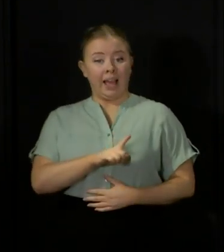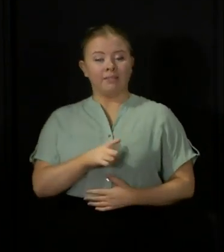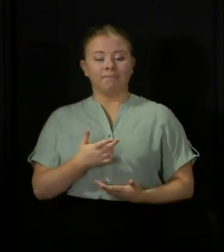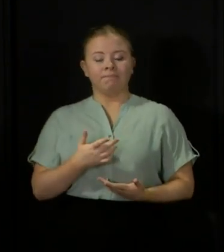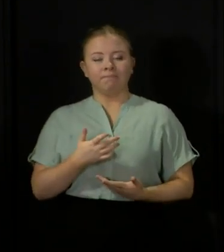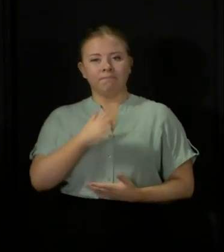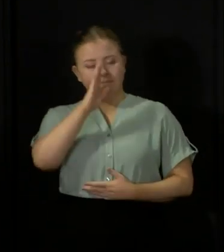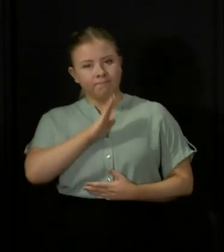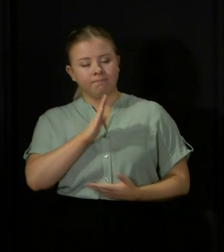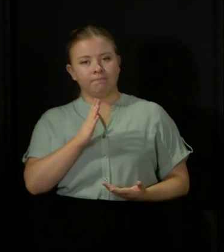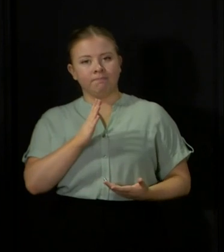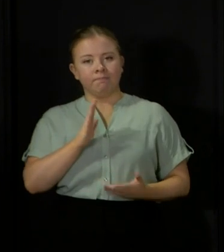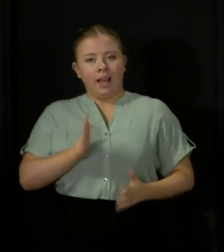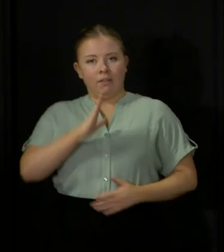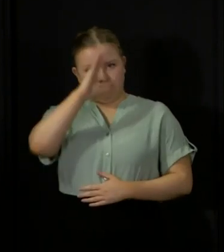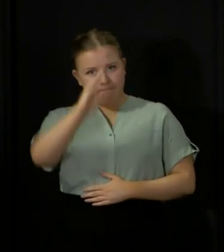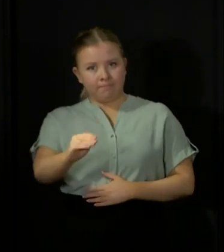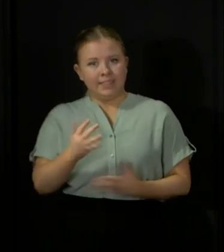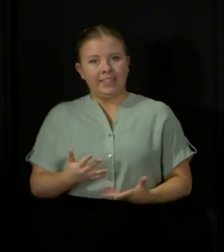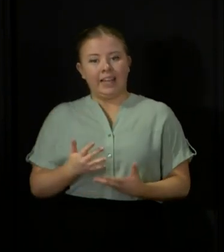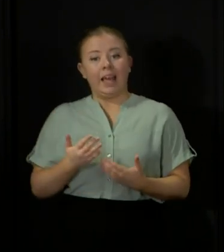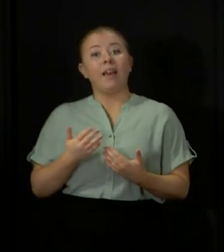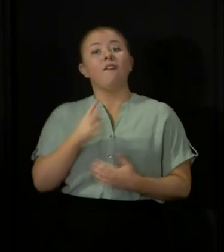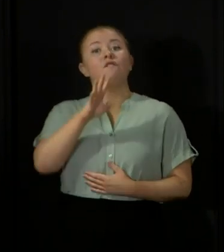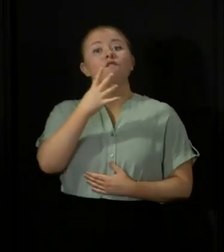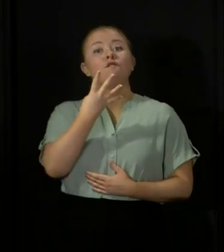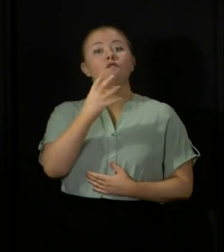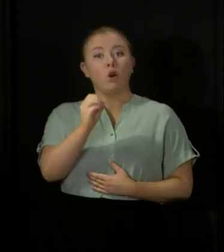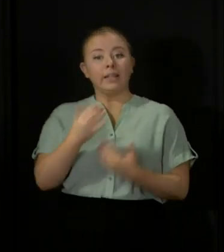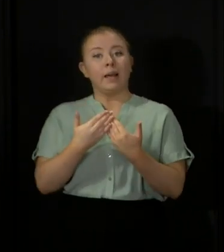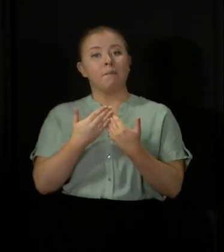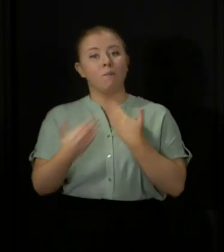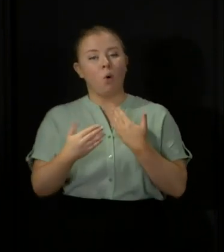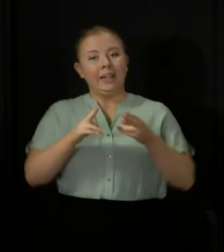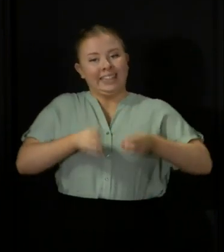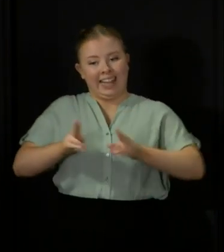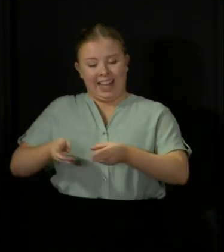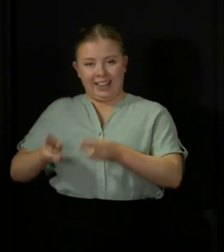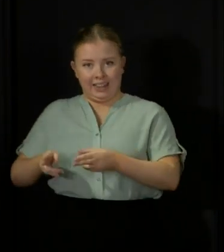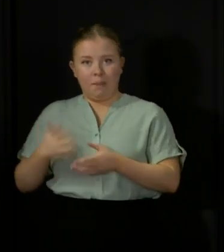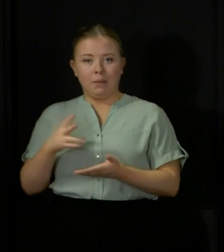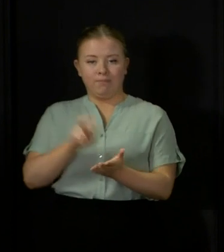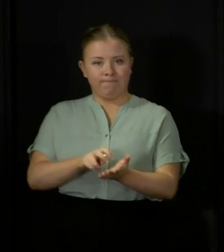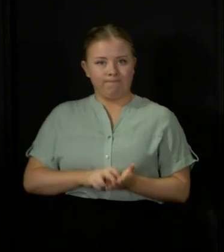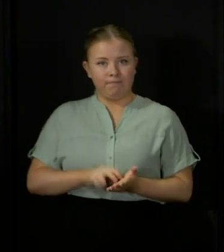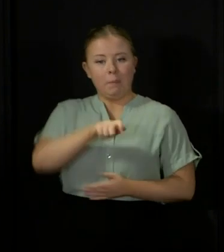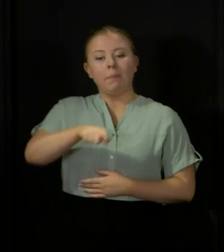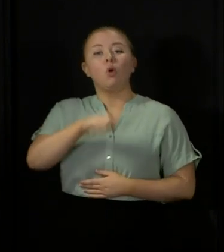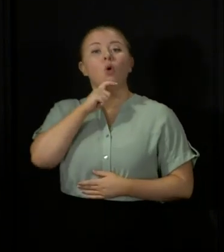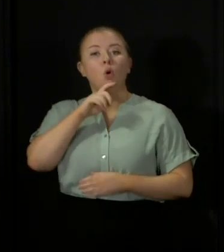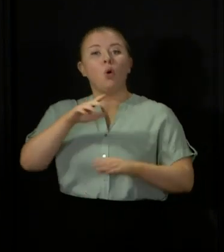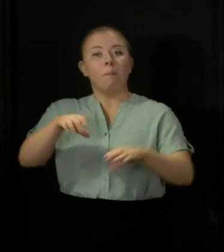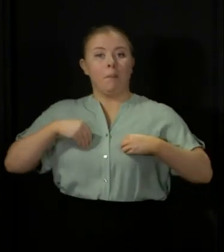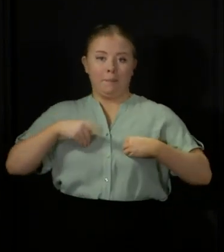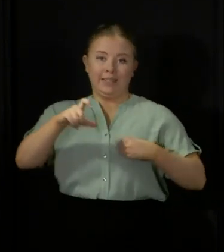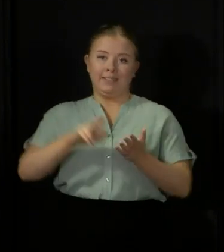is with sadness that I have to report today a further 40 deaths that have been registered of patients who had tested positive